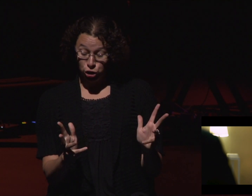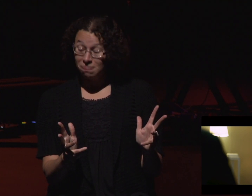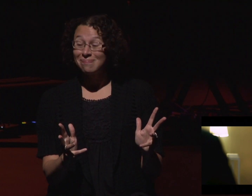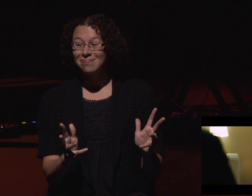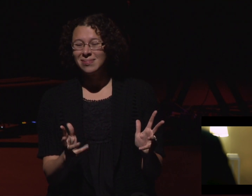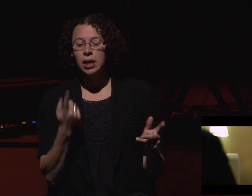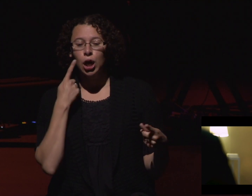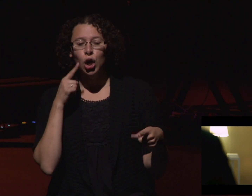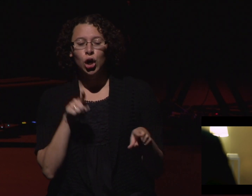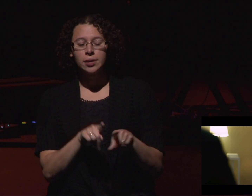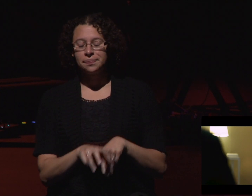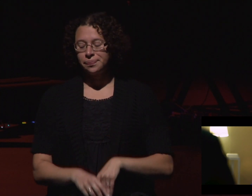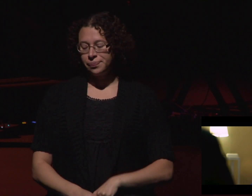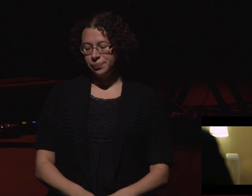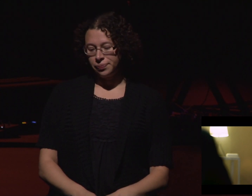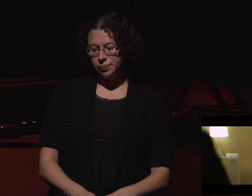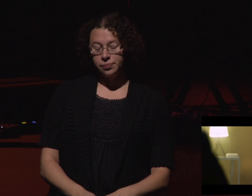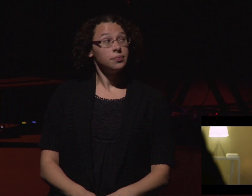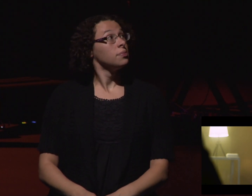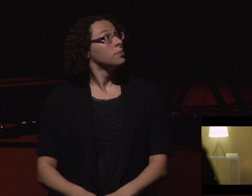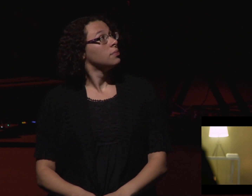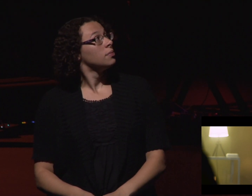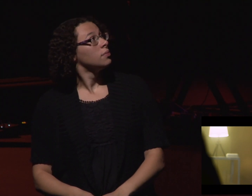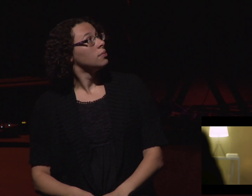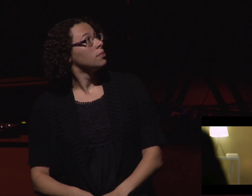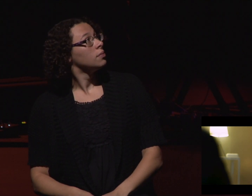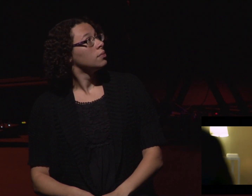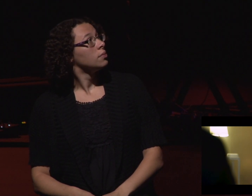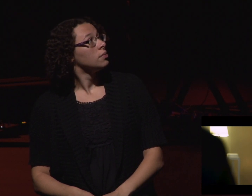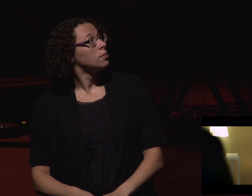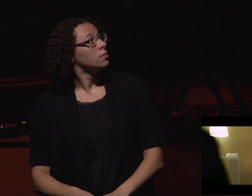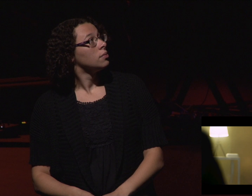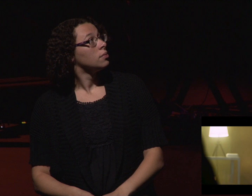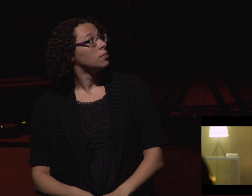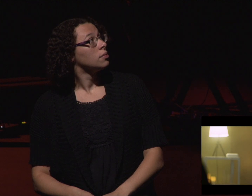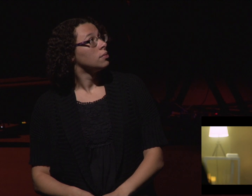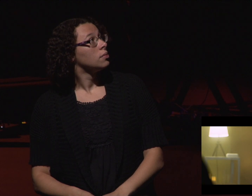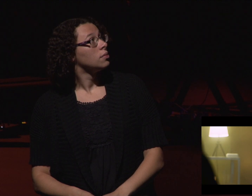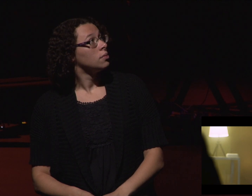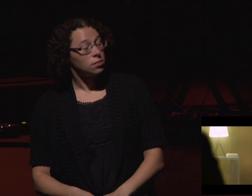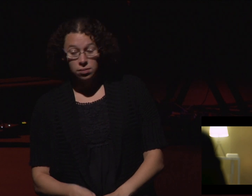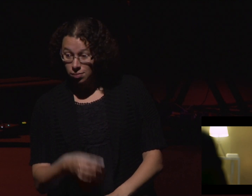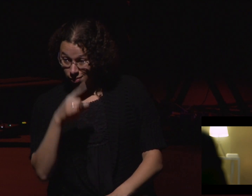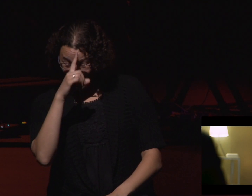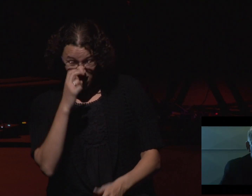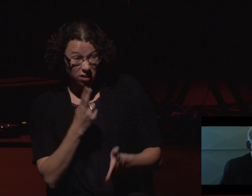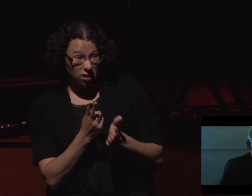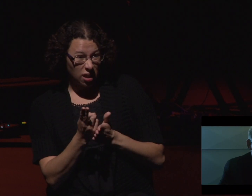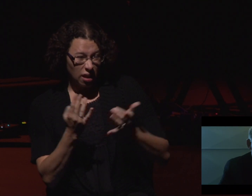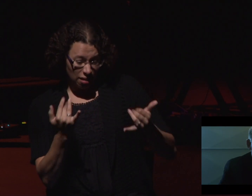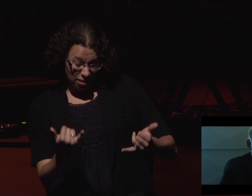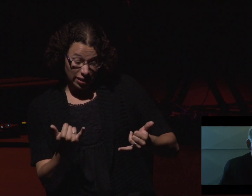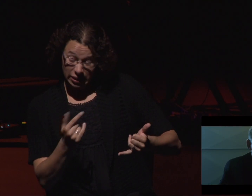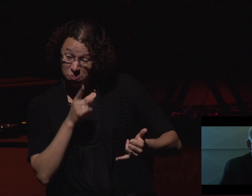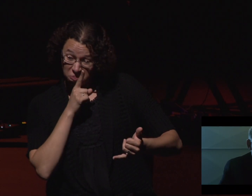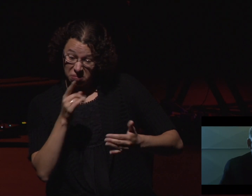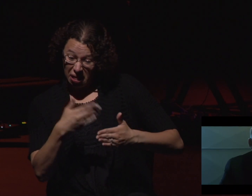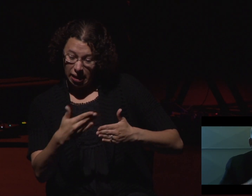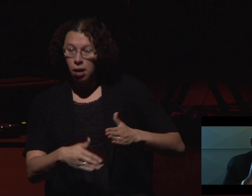Because the way I see it, Davison, this is the end of the line. No.